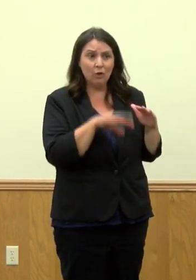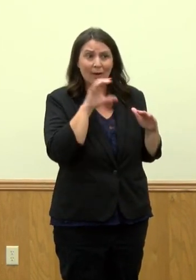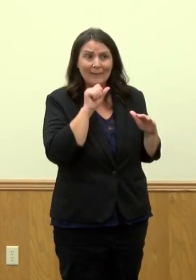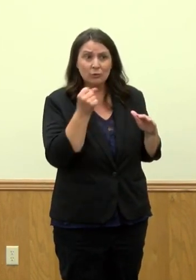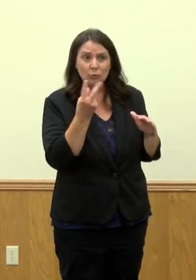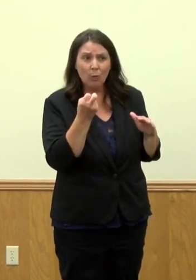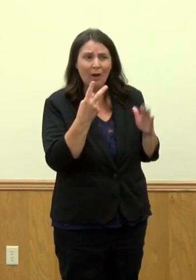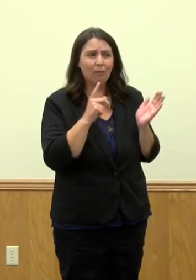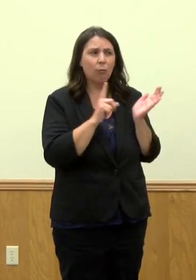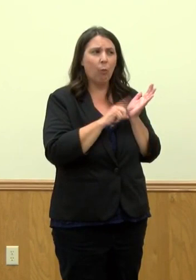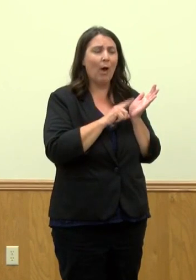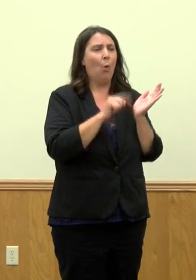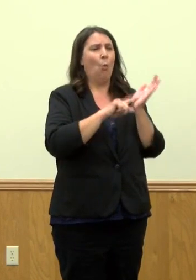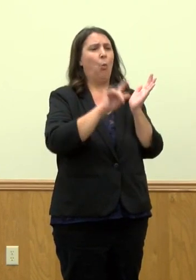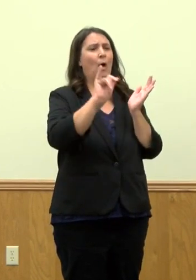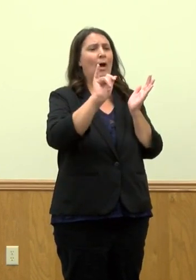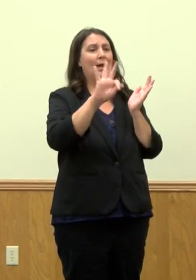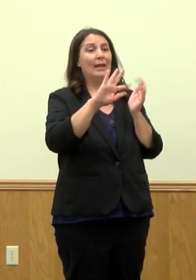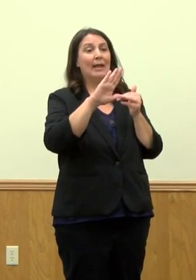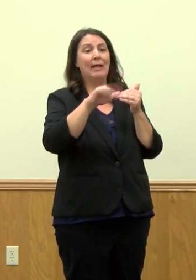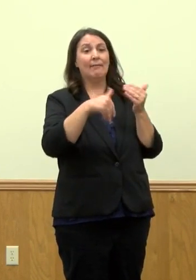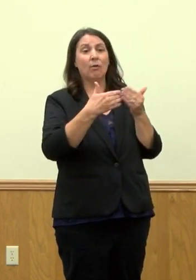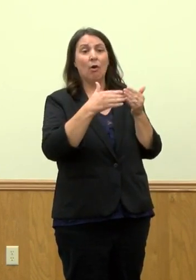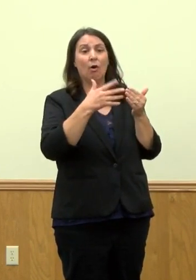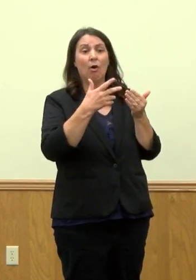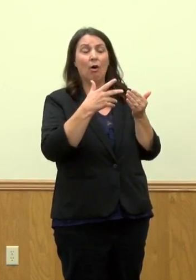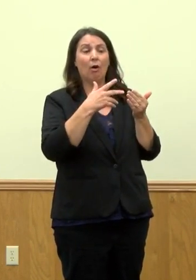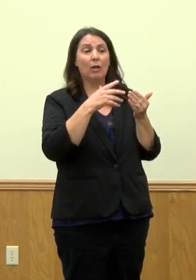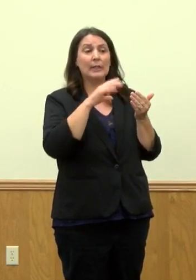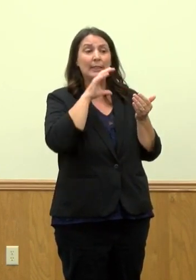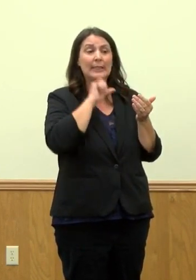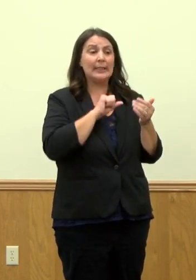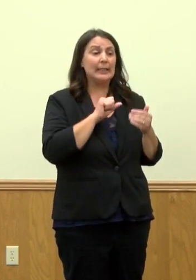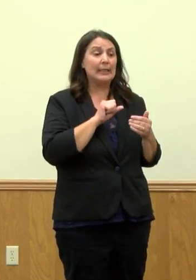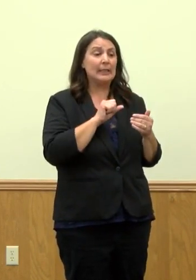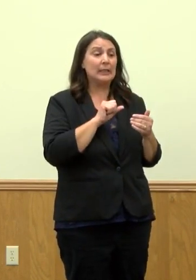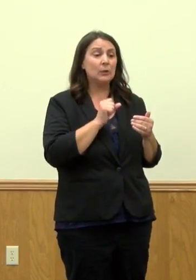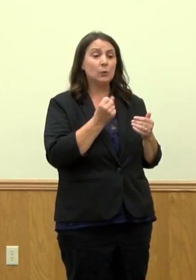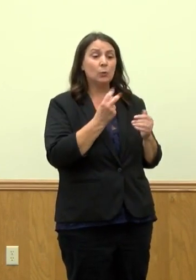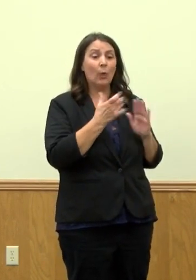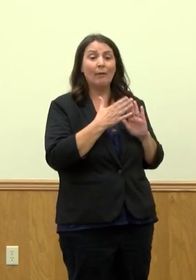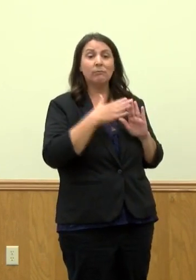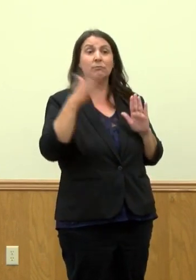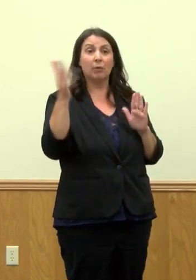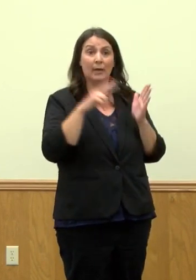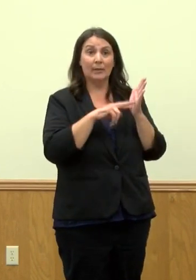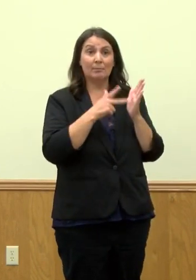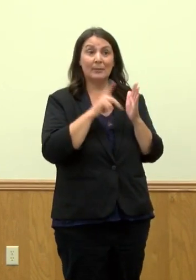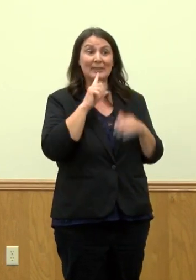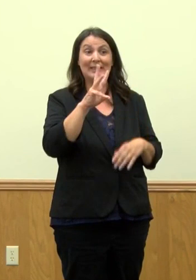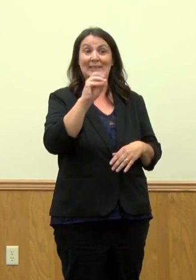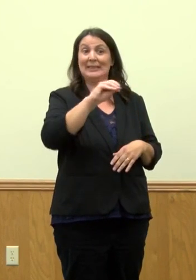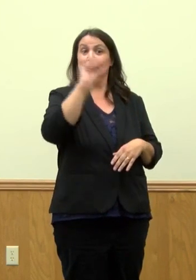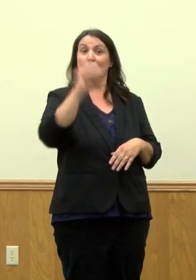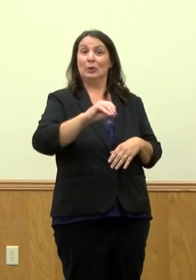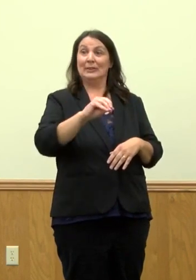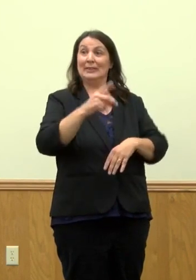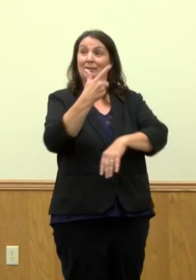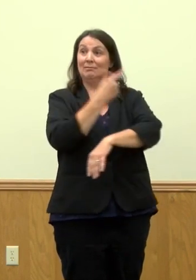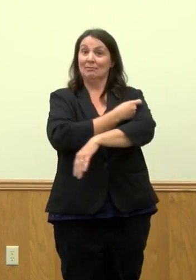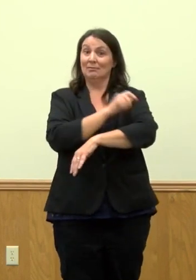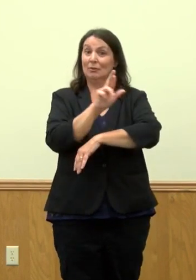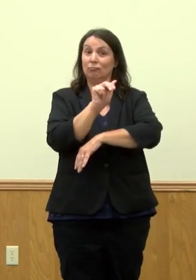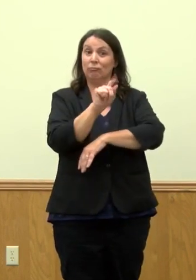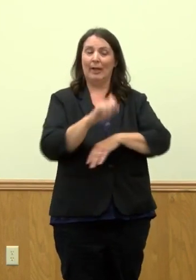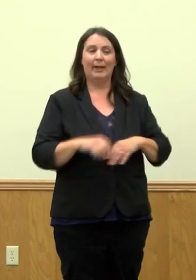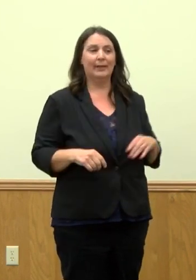hypothetically all everyone 12 and under was vaccinated, would our vaccination rate be 60, 70%? So I think that's a great point. I think we're a little bit higher than